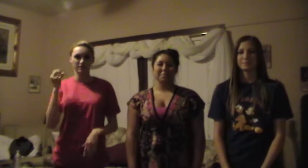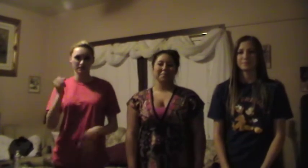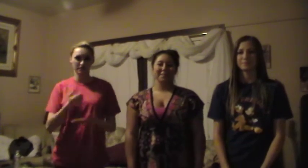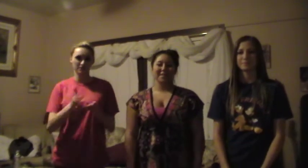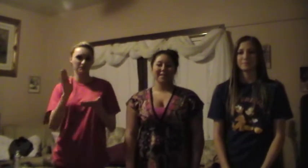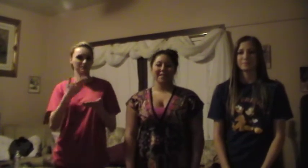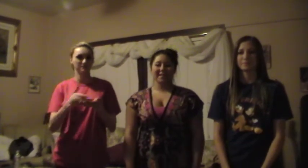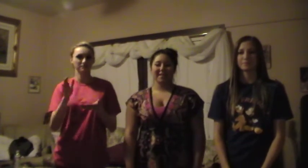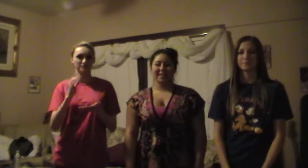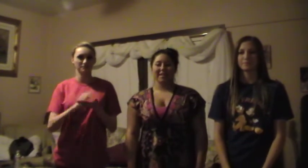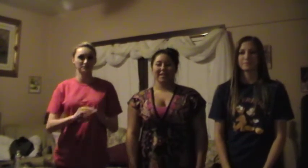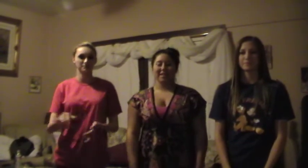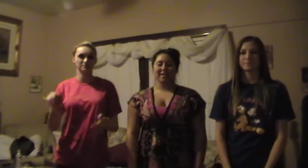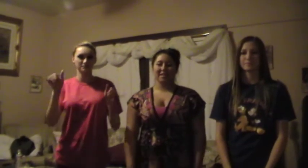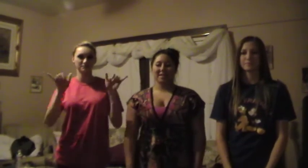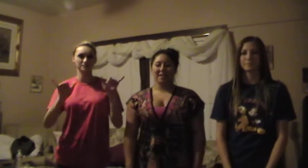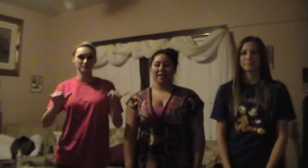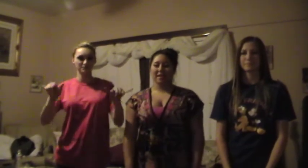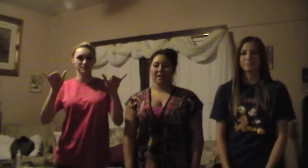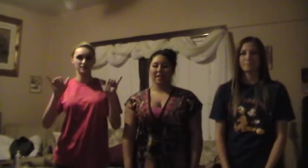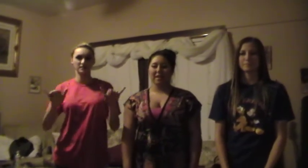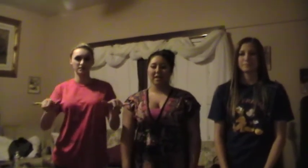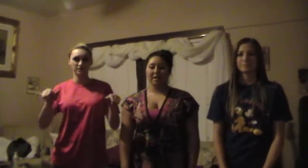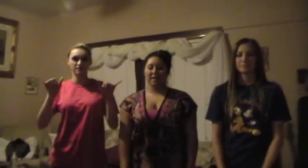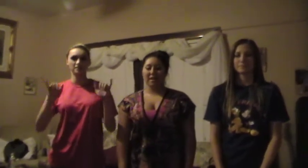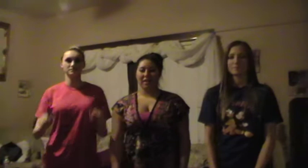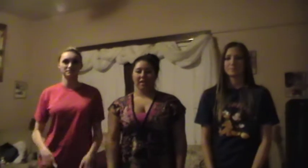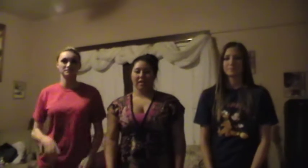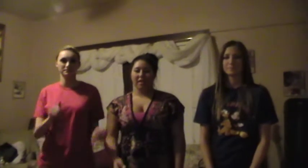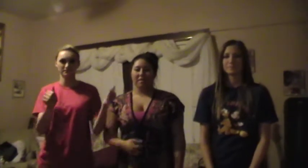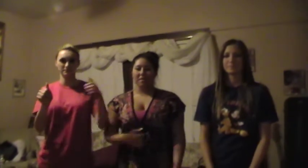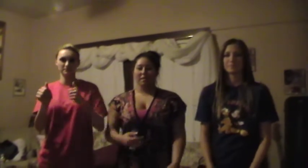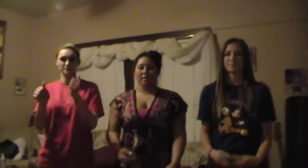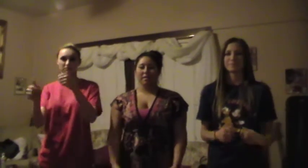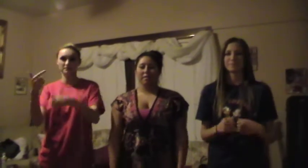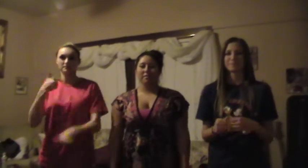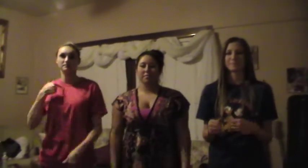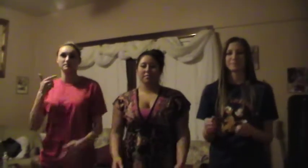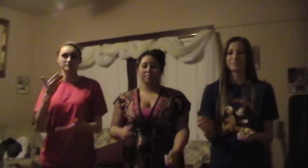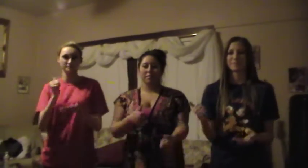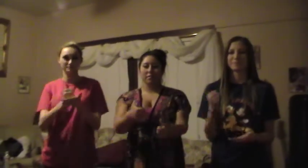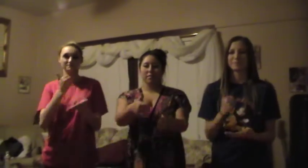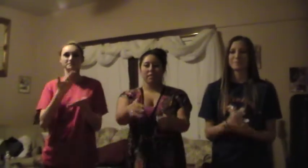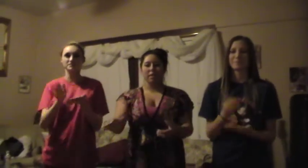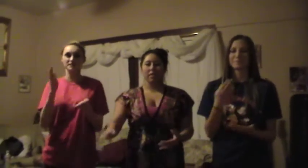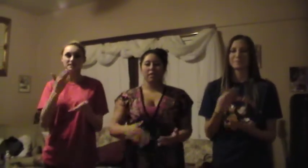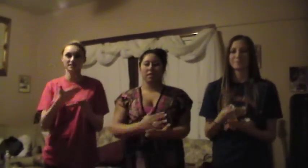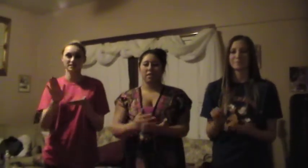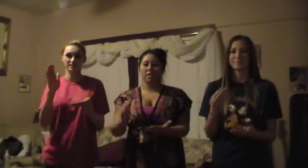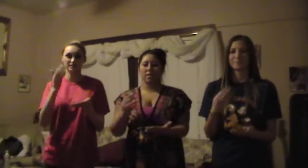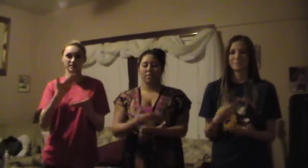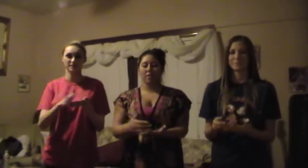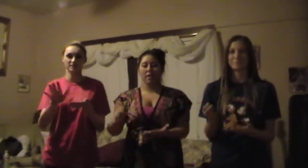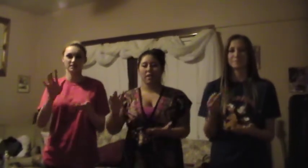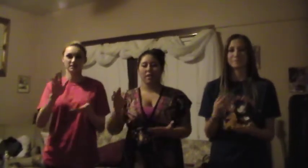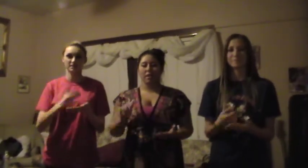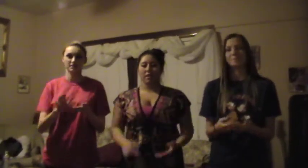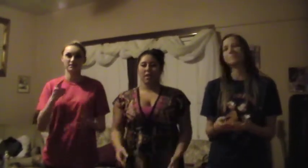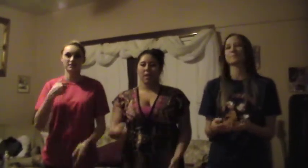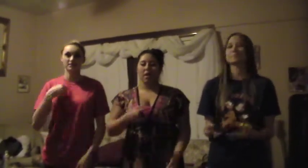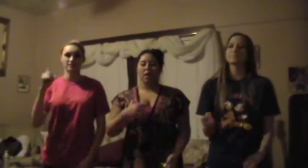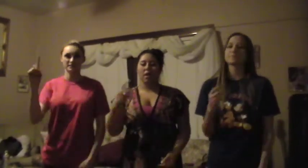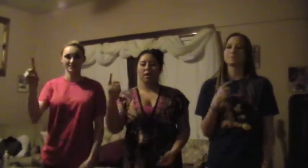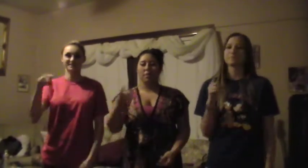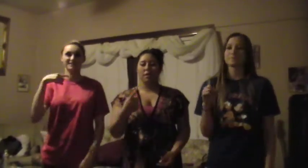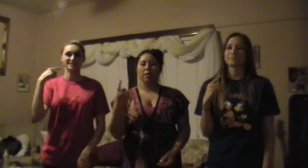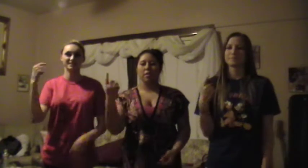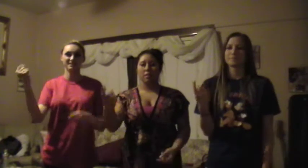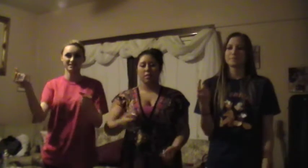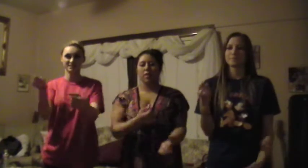one